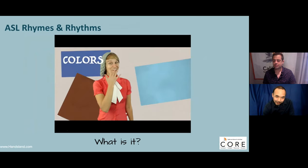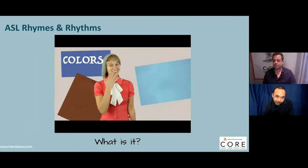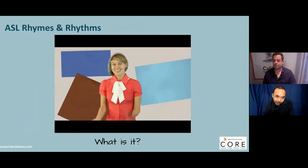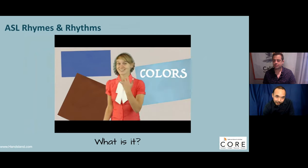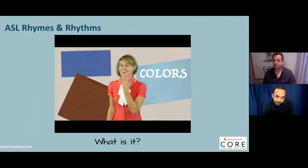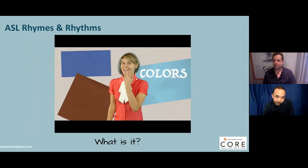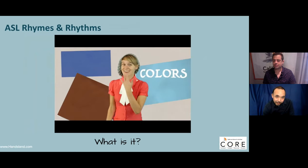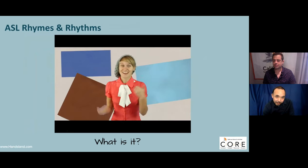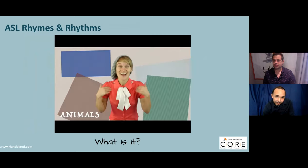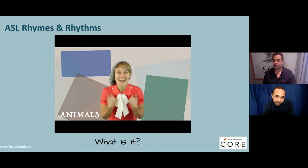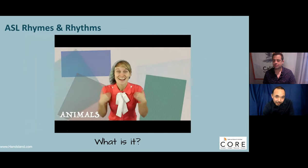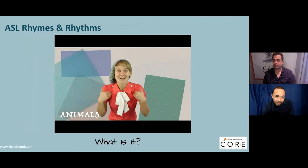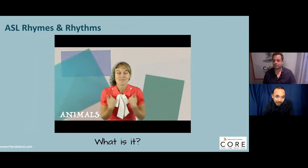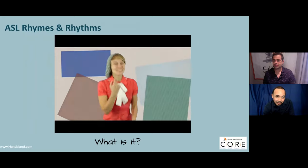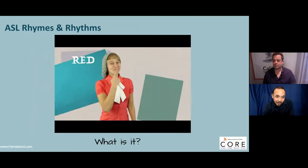All right.